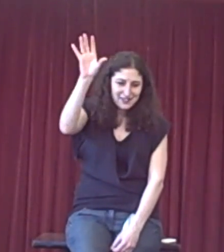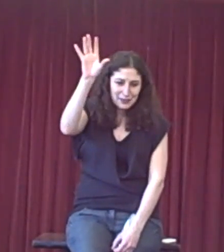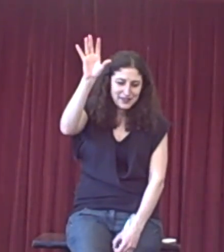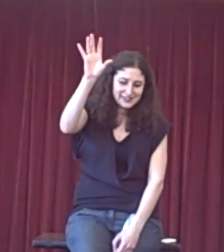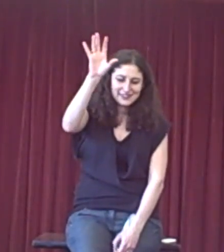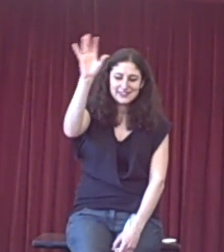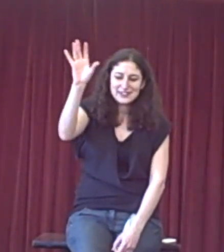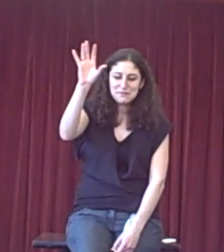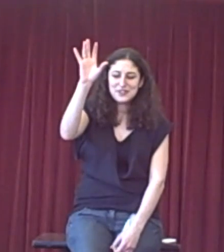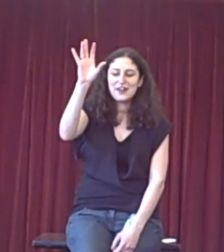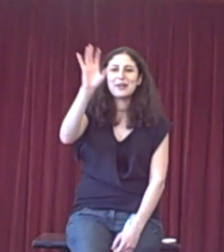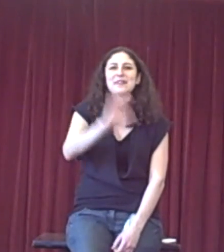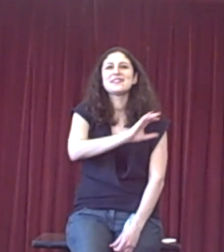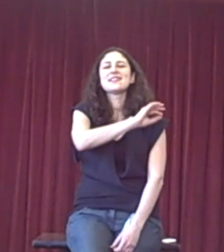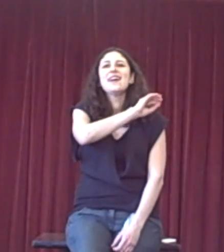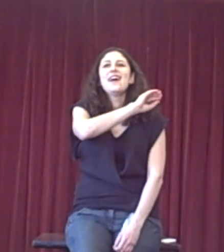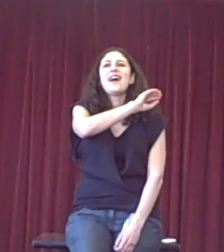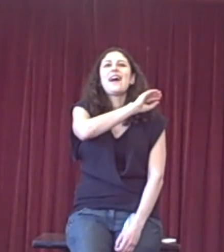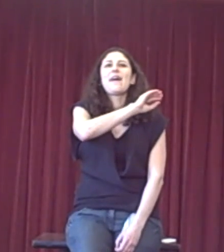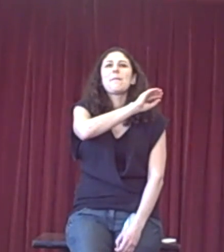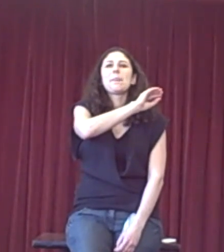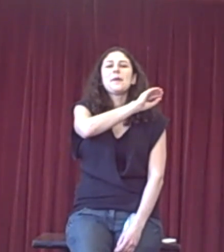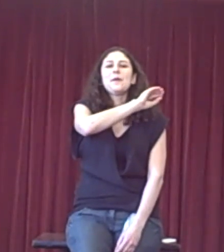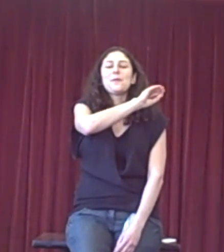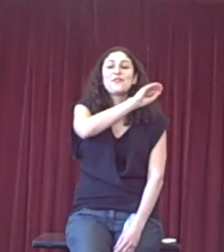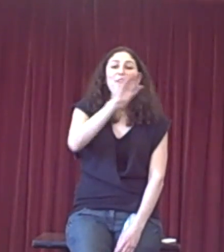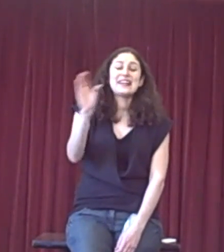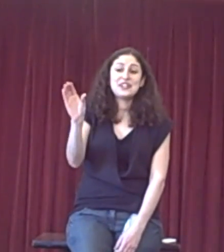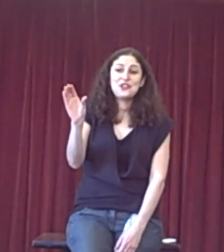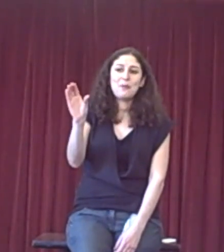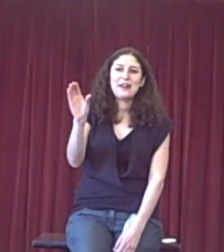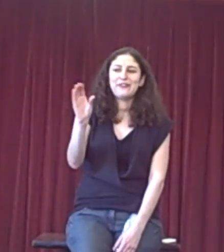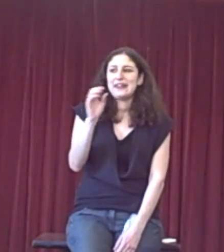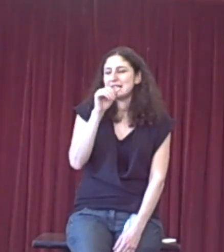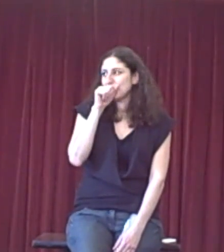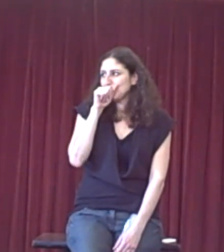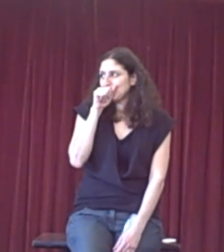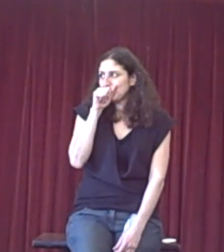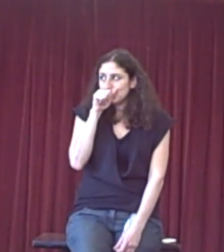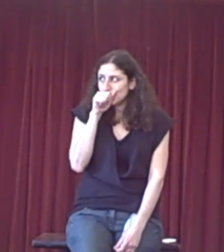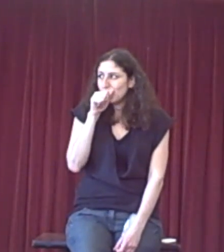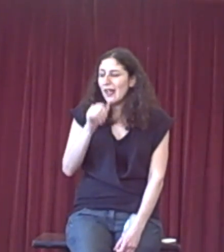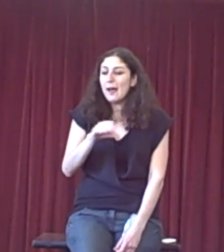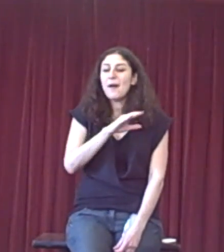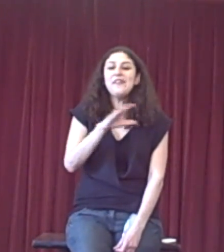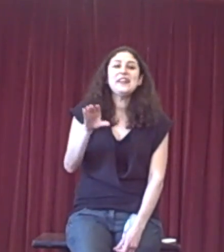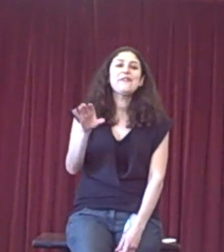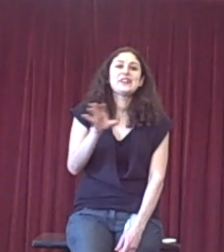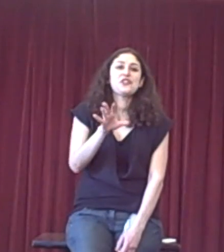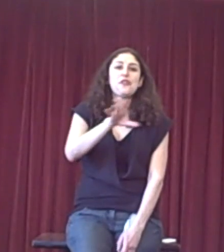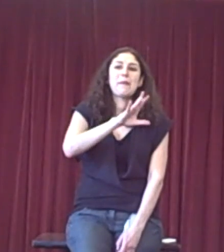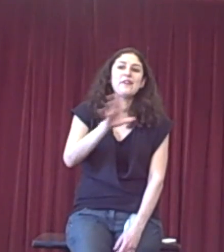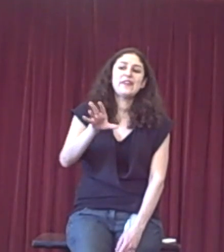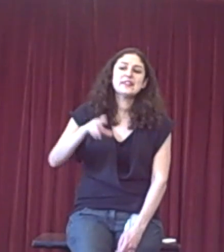arguments or our selfish arguments. We've got additional benefits. Underneath additional benefits,